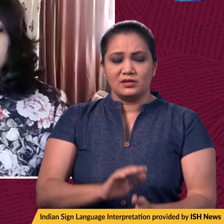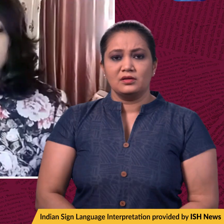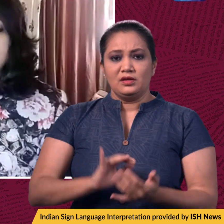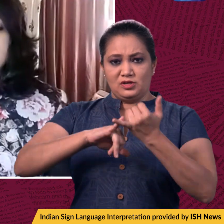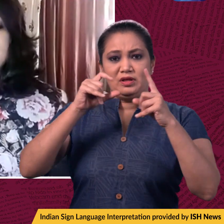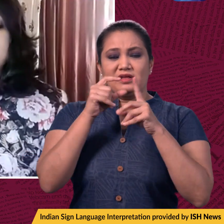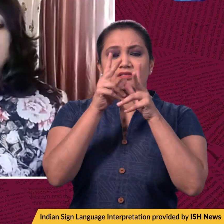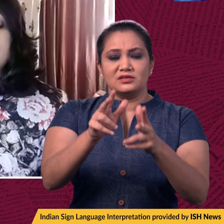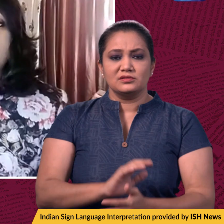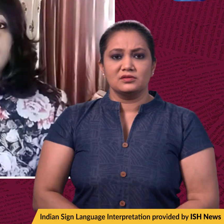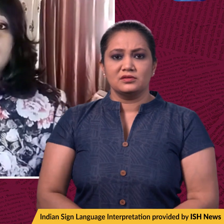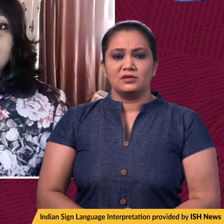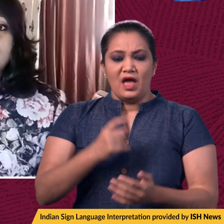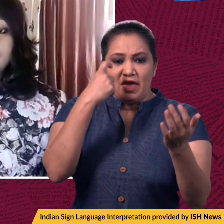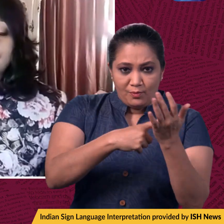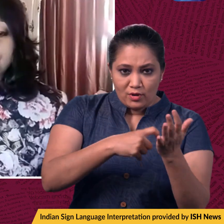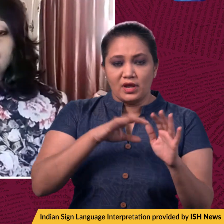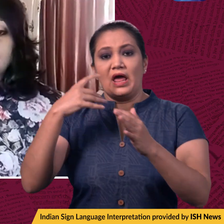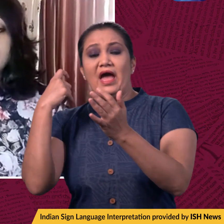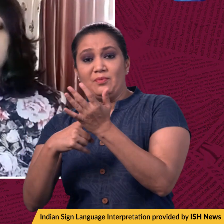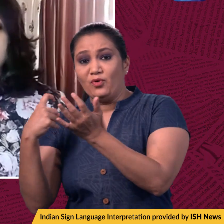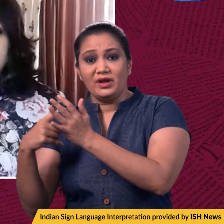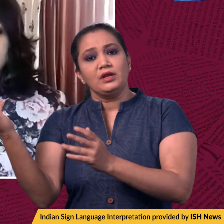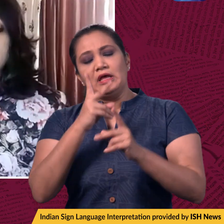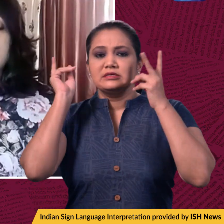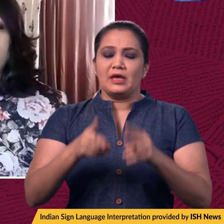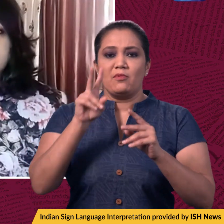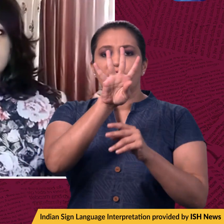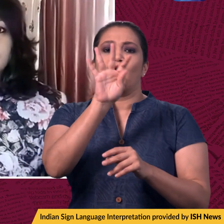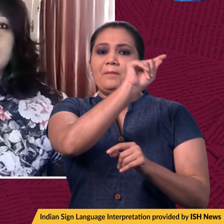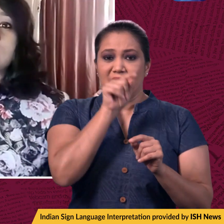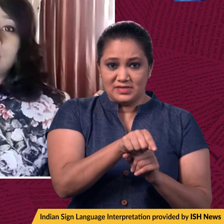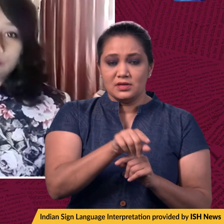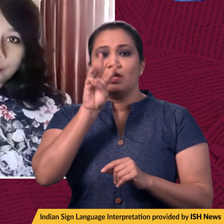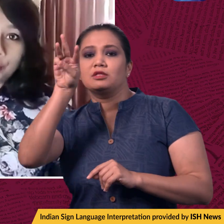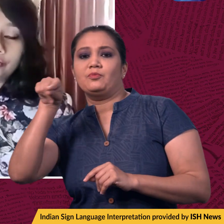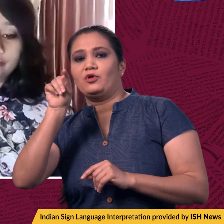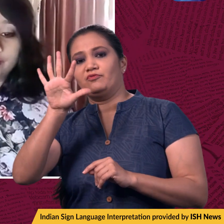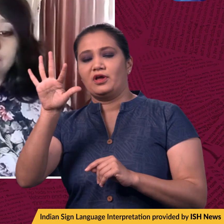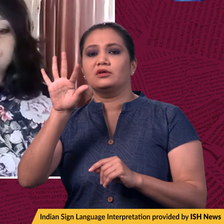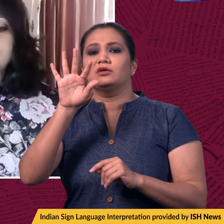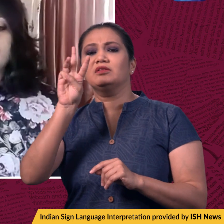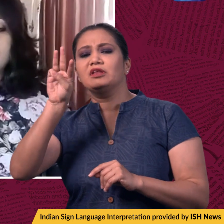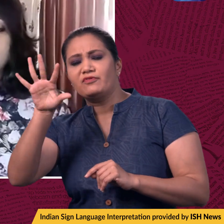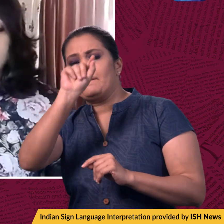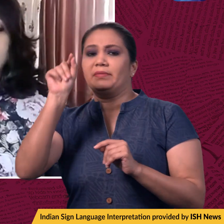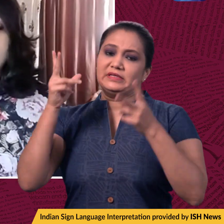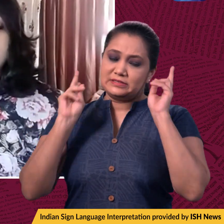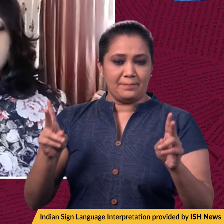Kantadas has kept the repo rate and the reverse repo rate unchanged at 4% and 3.35% respectively in its